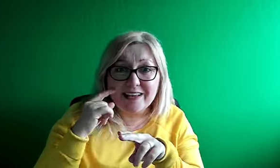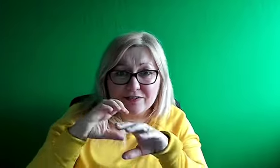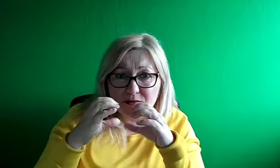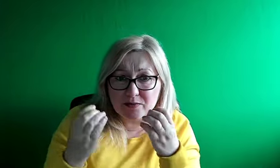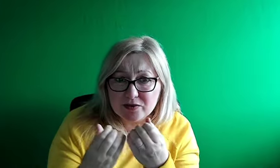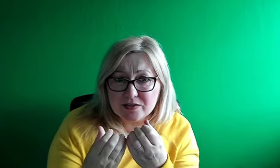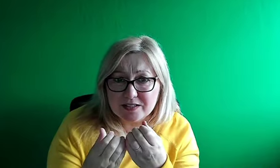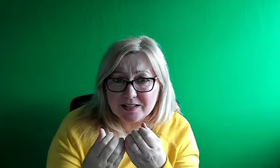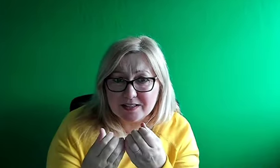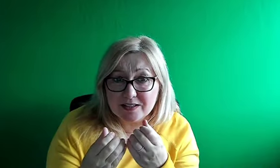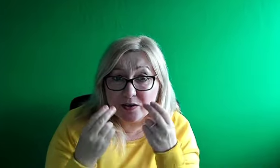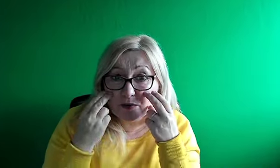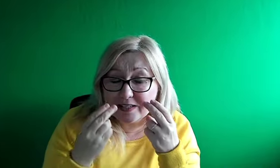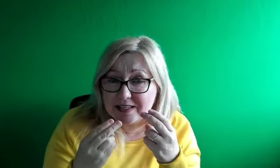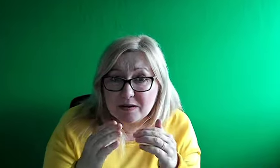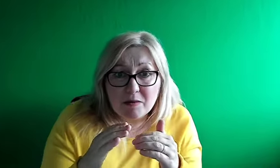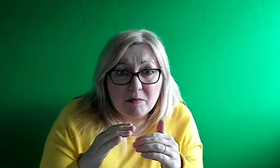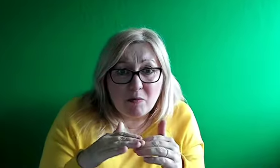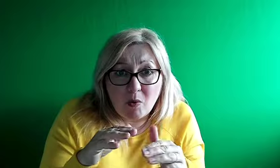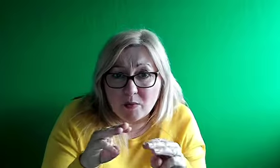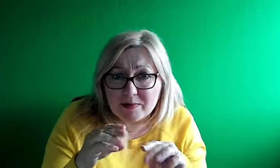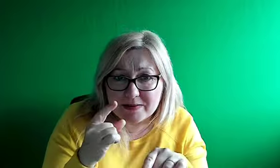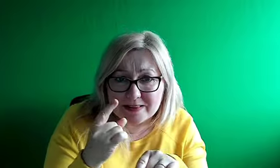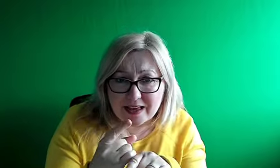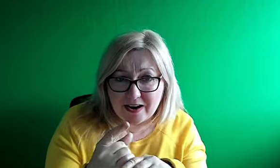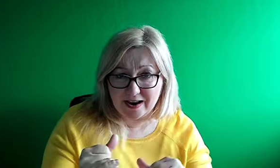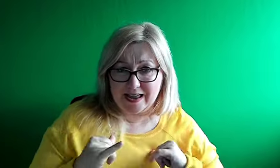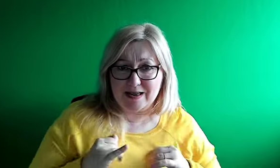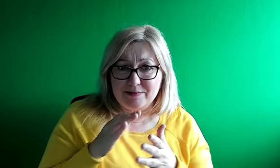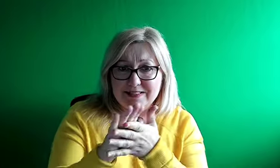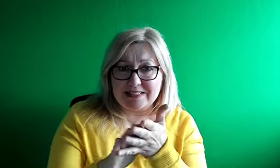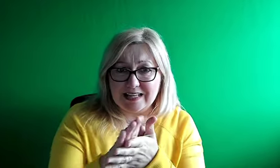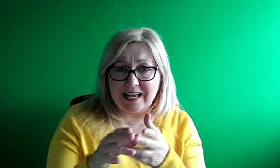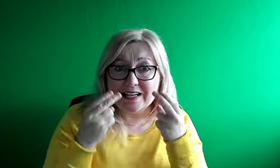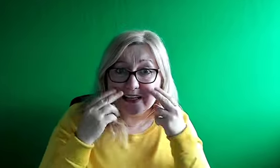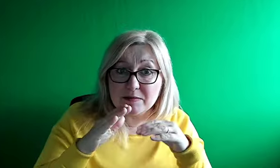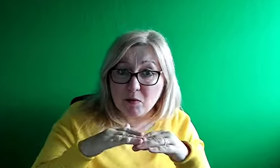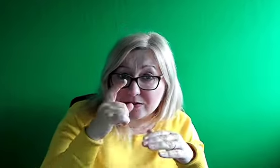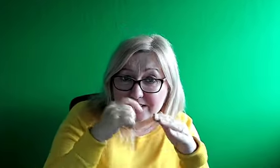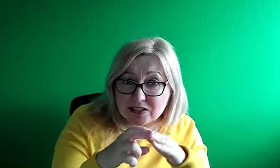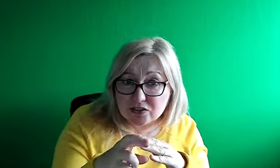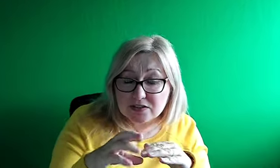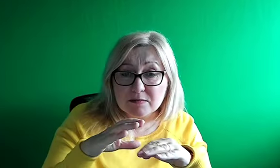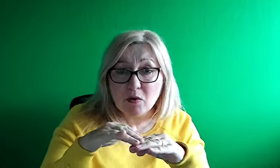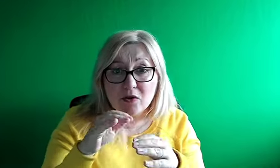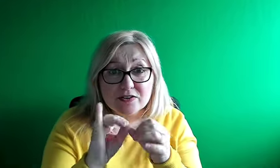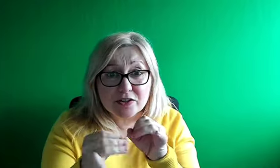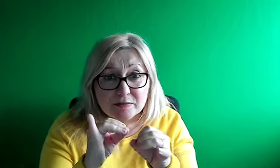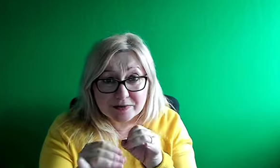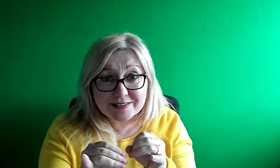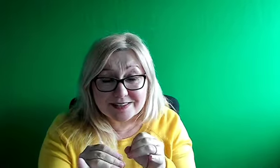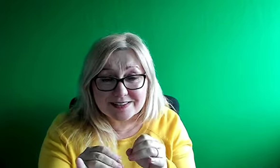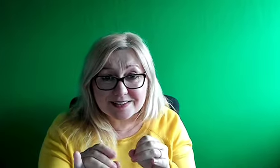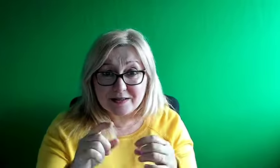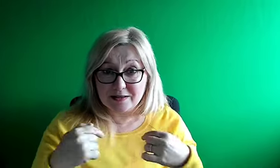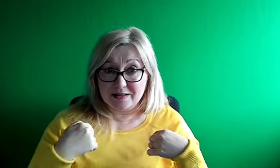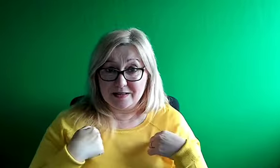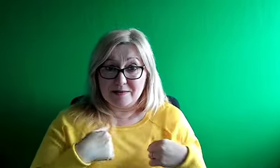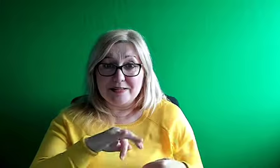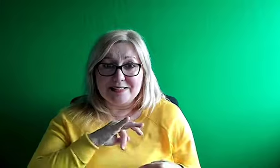we need more interpreters, and we need more teachers, like I'm based in Dublin, and I work in Dublin, with the records, and in the last year, a